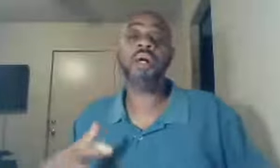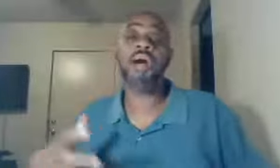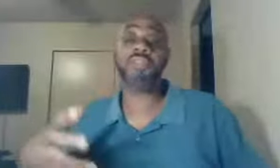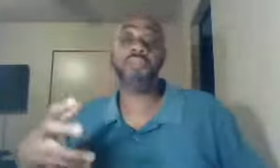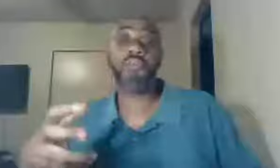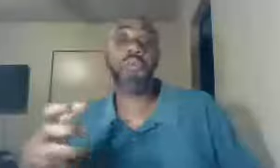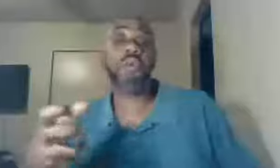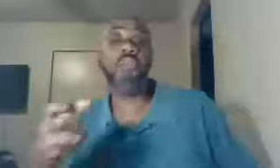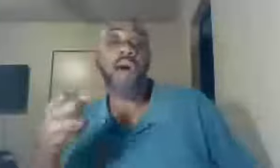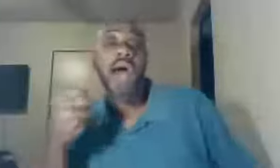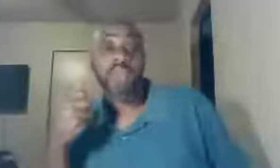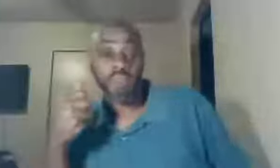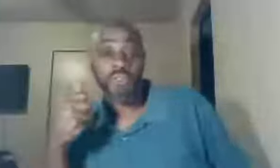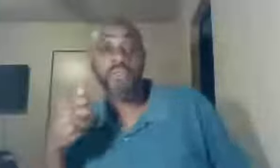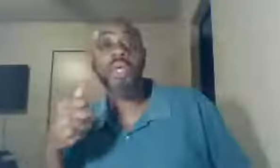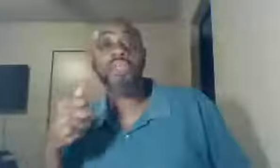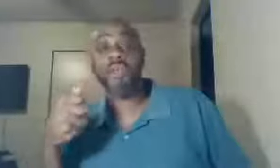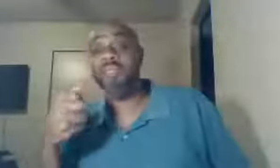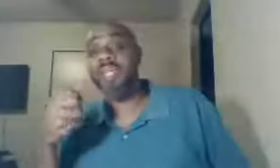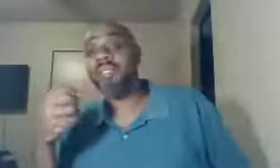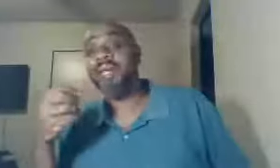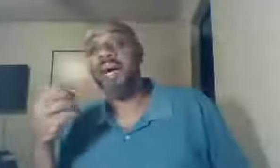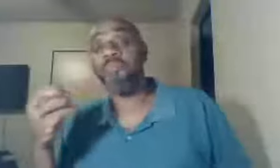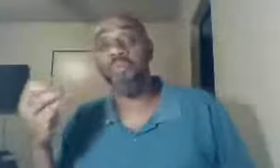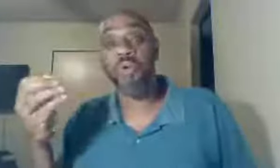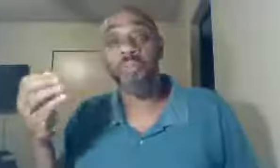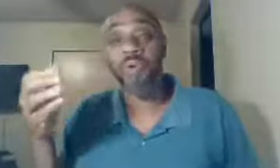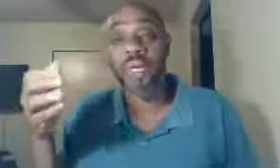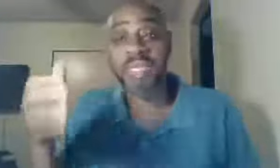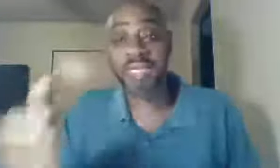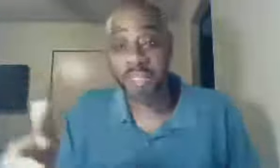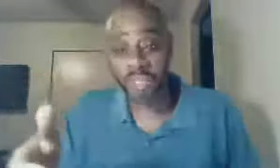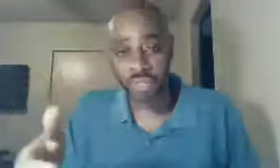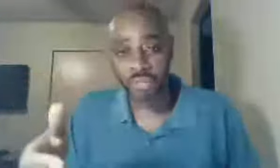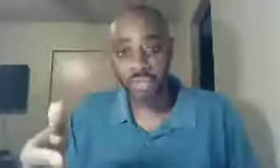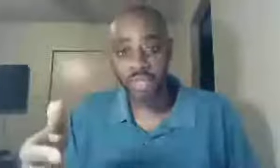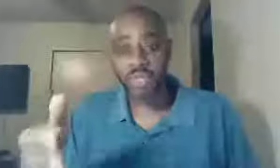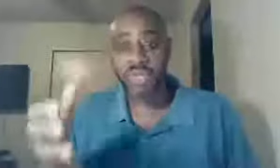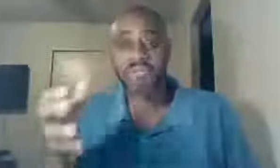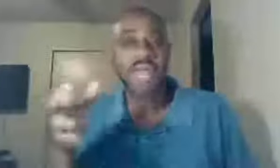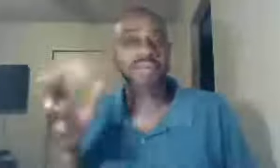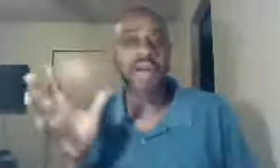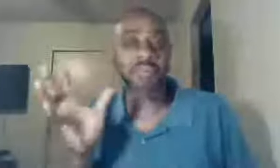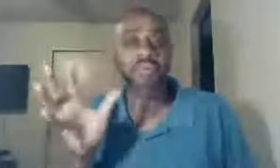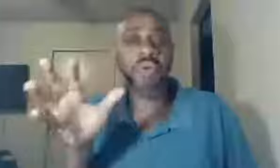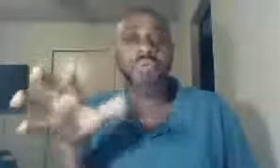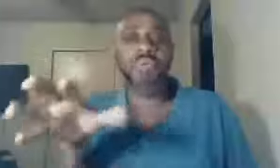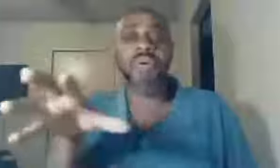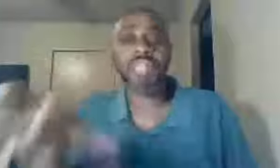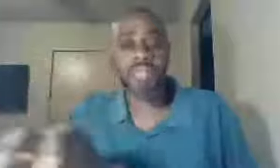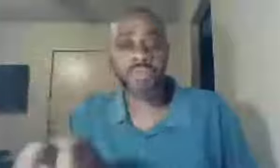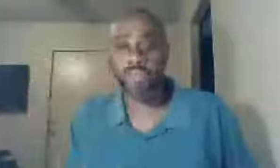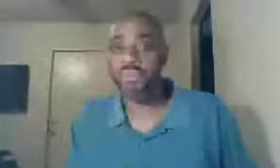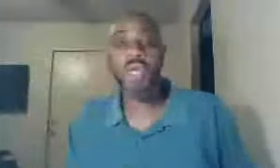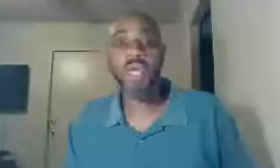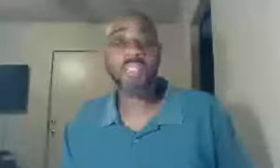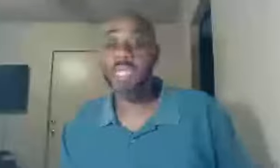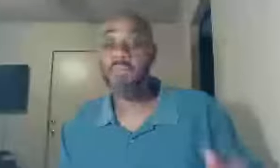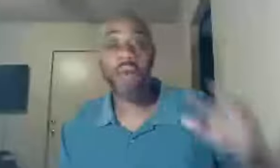God, to pull more out of you, you have to let God, pour more into you, you have to have God, pouring more into you, to get more